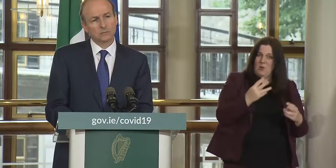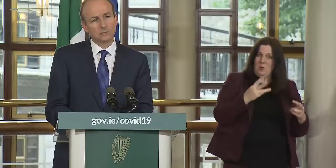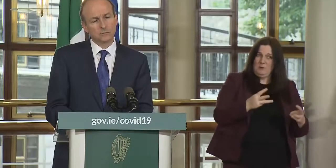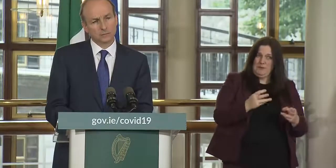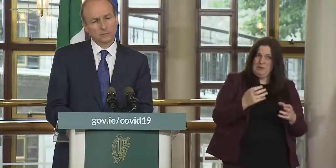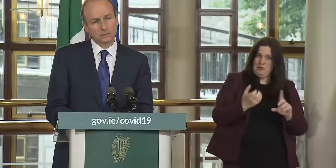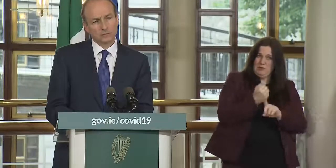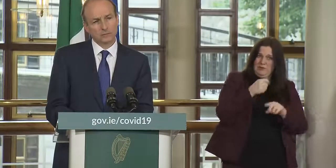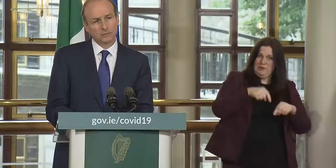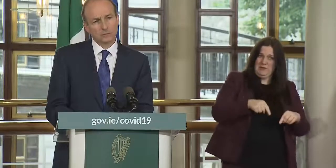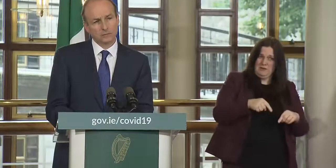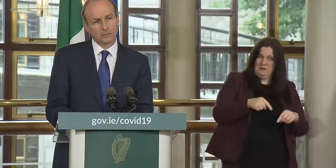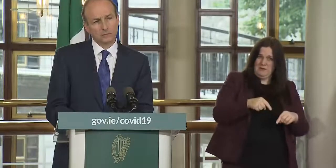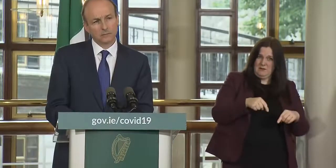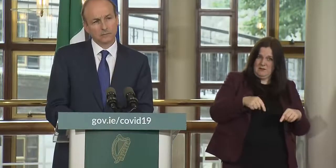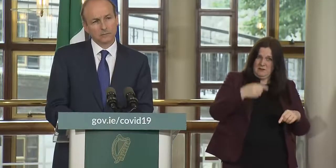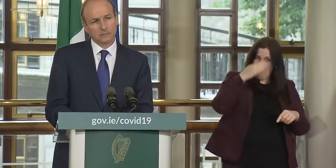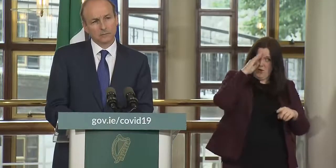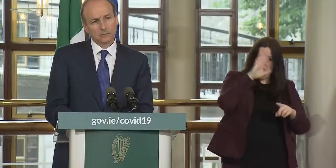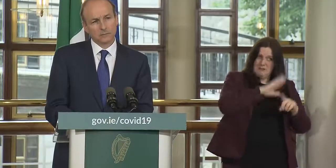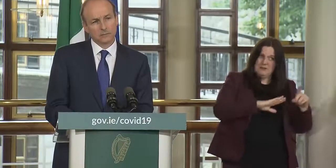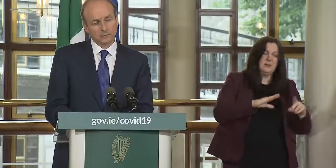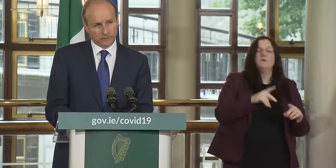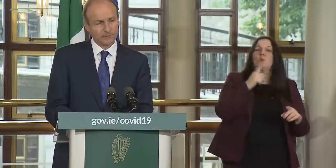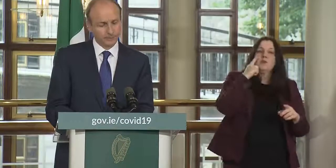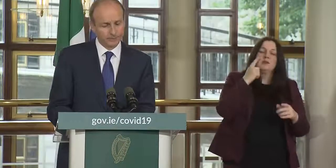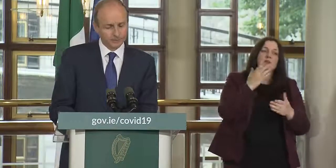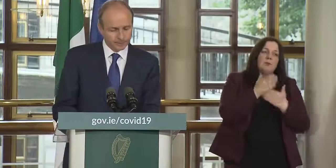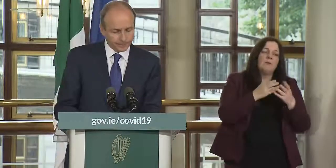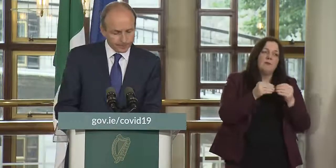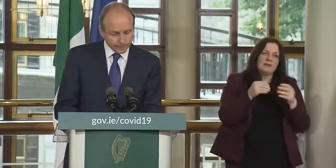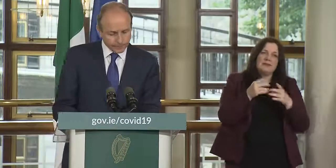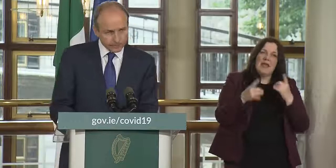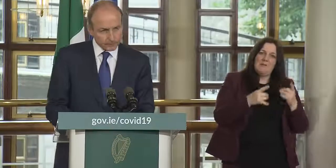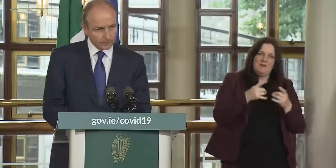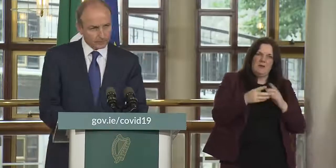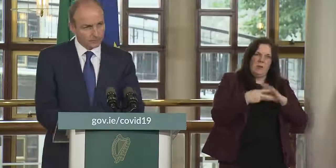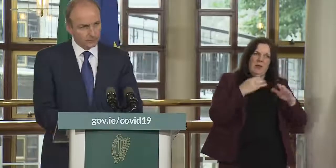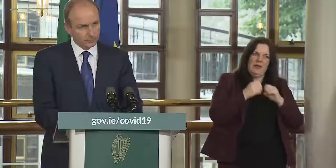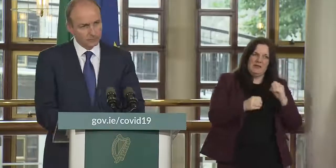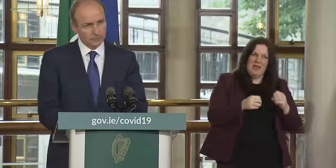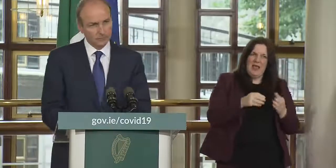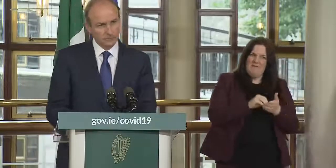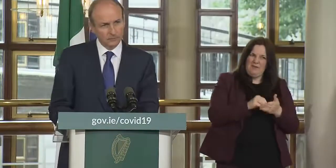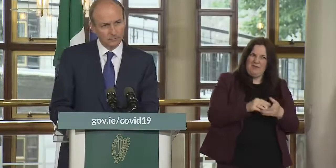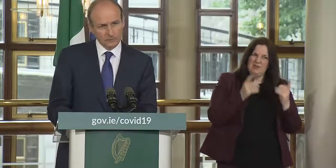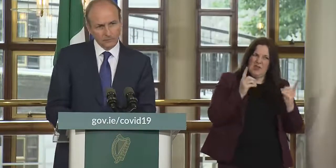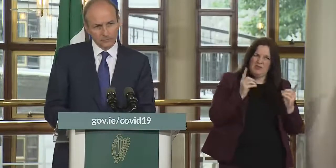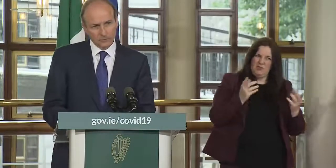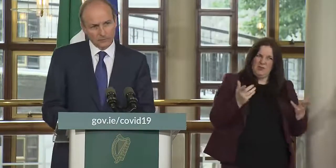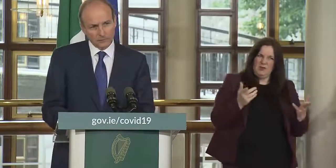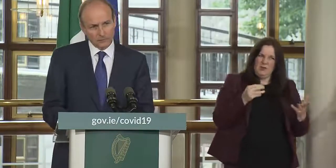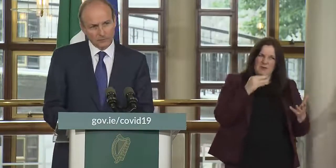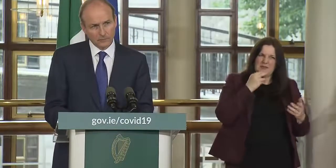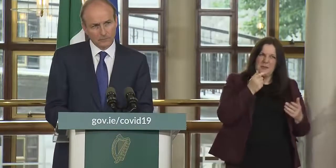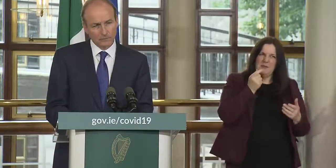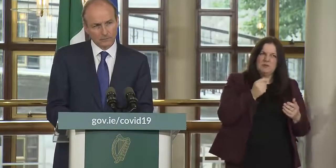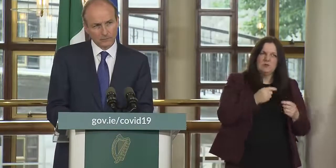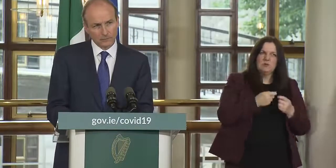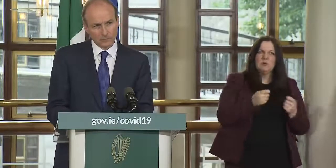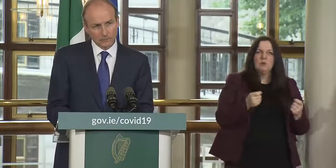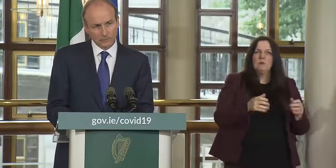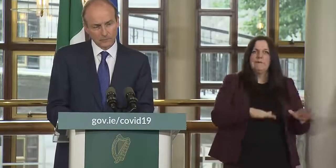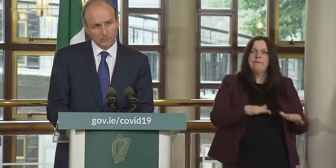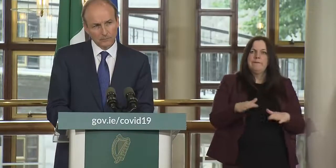domestically in a fortnight and particularly given some of the scenes that we saw um over the weekend is there a danger that perhaps we're we're placing too much focus